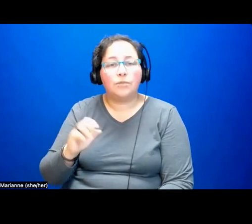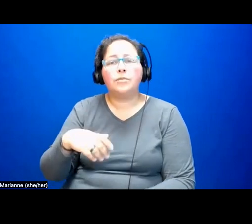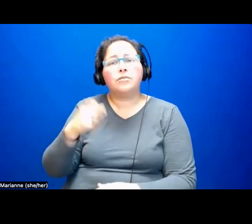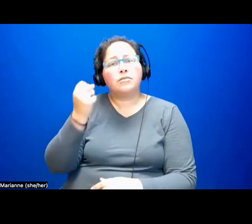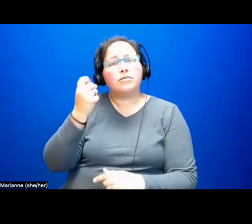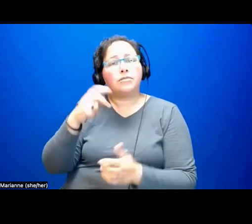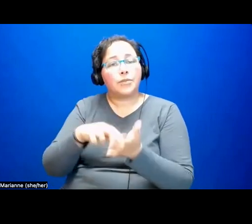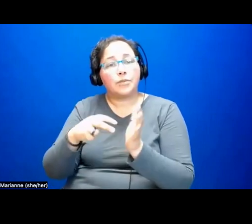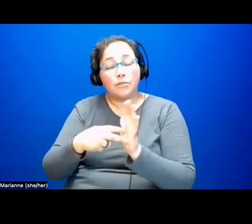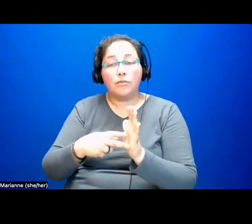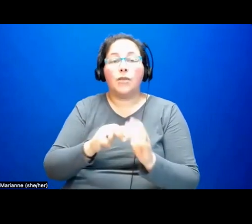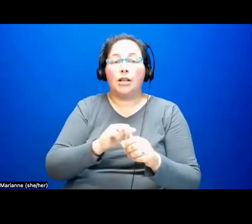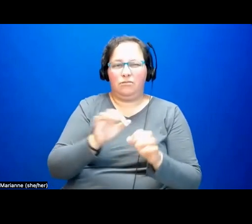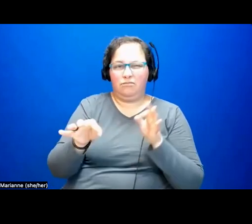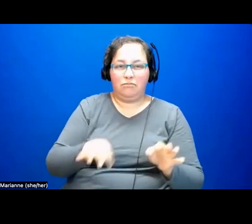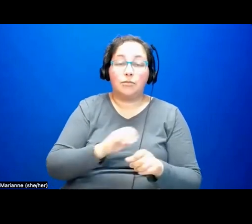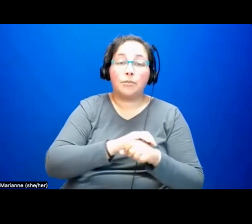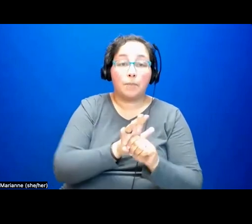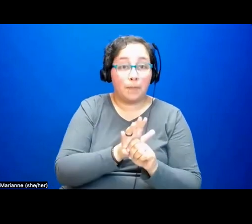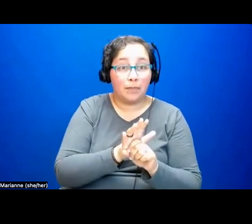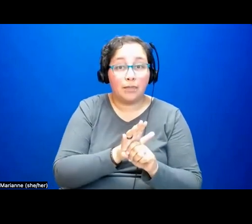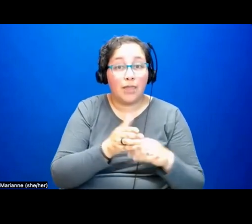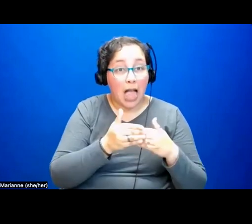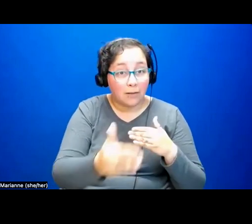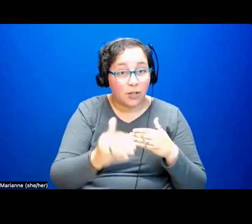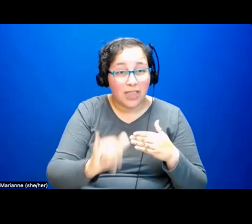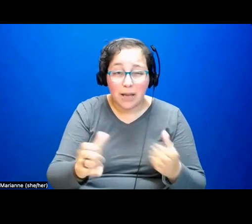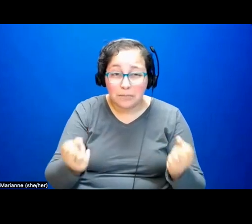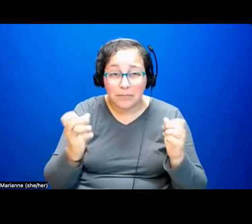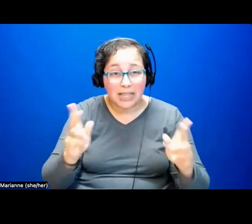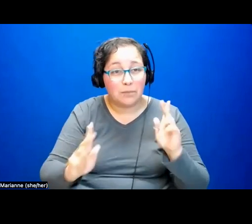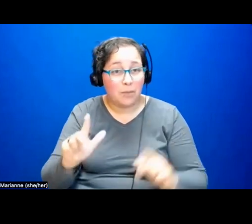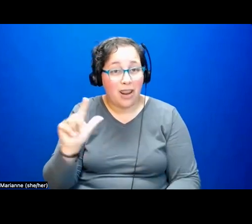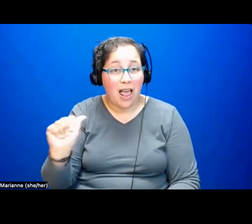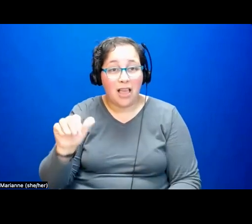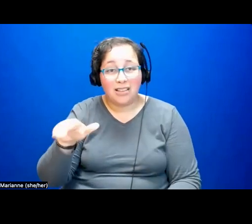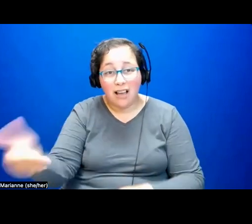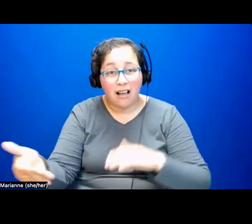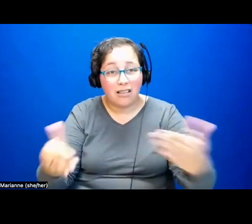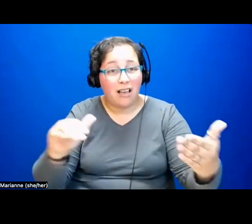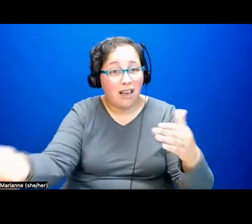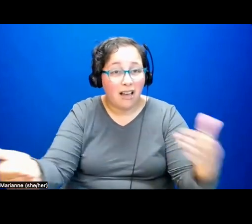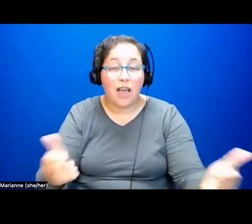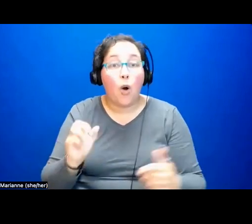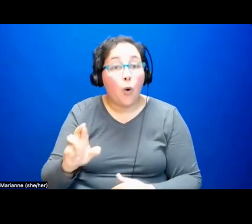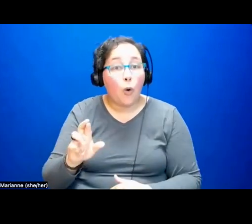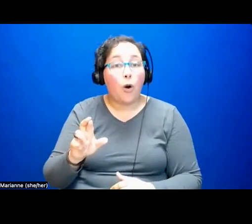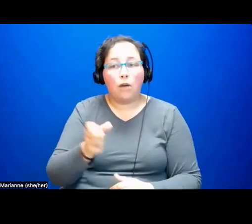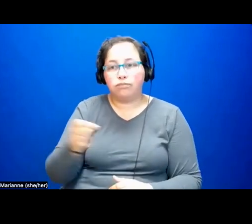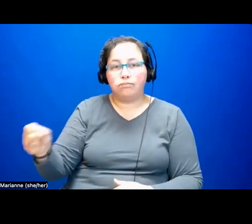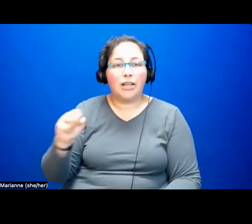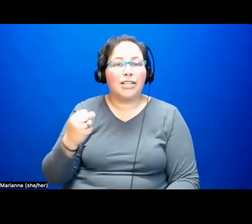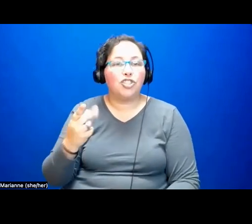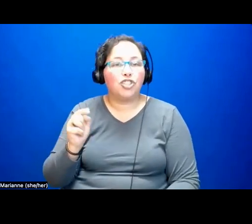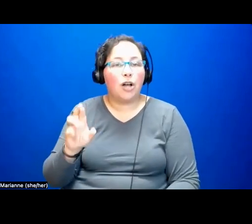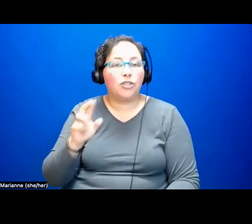So during the pandemic, as unhoused Angelenos died on the streets or in carceral shelters, so the